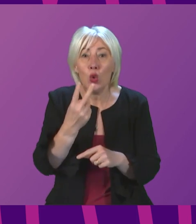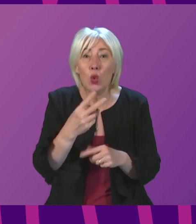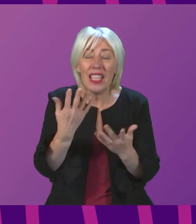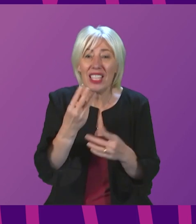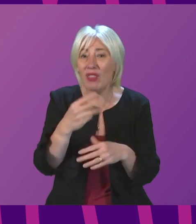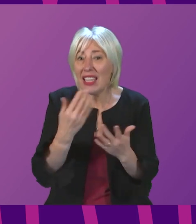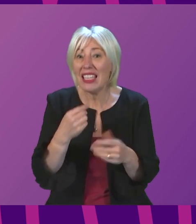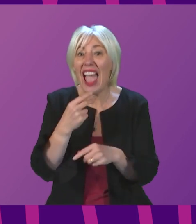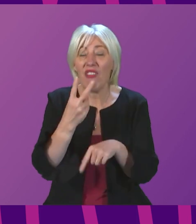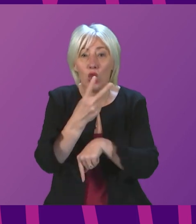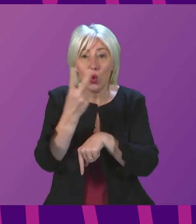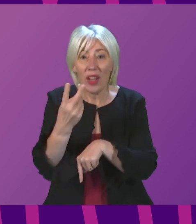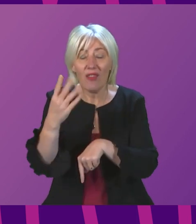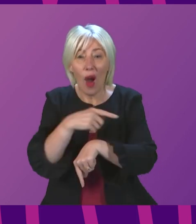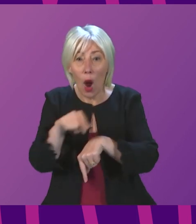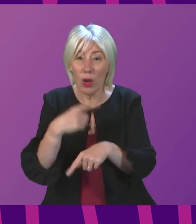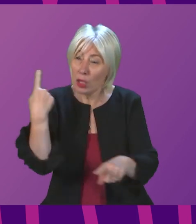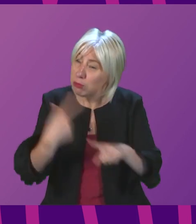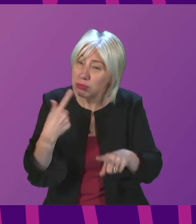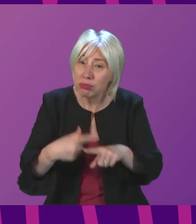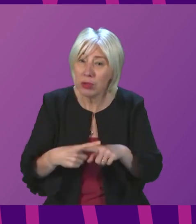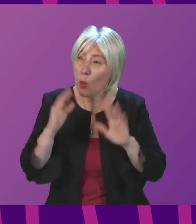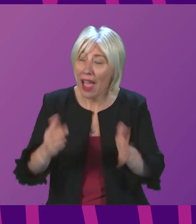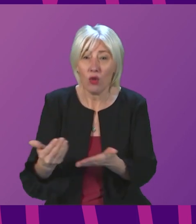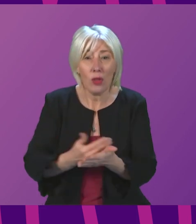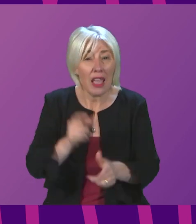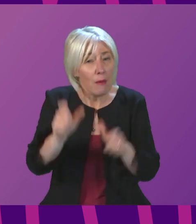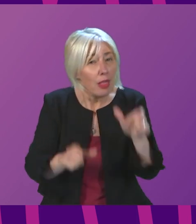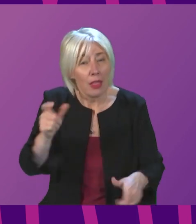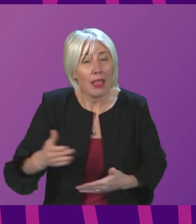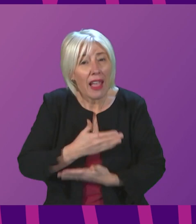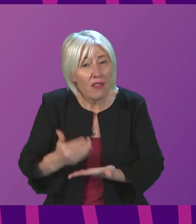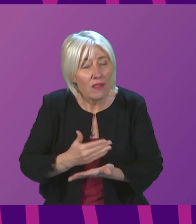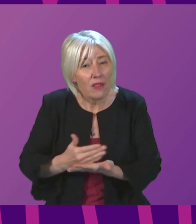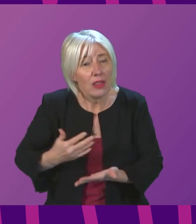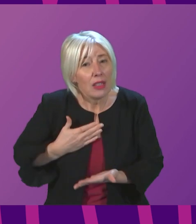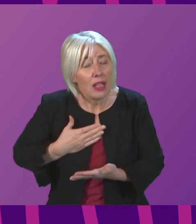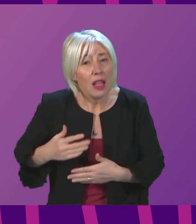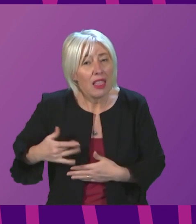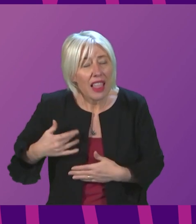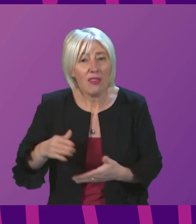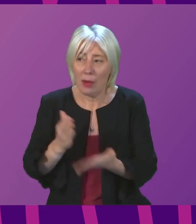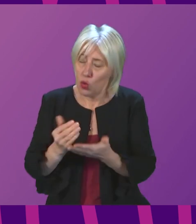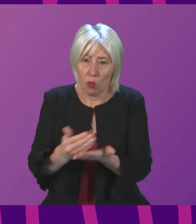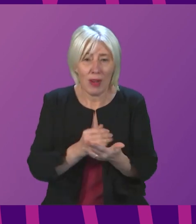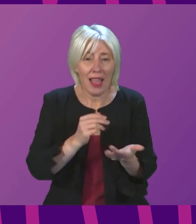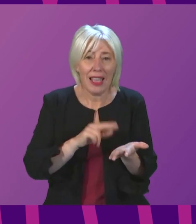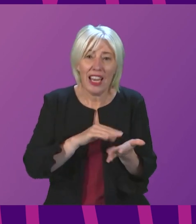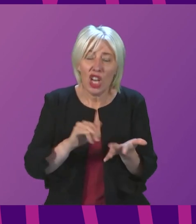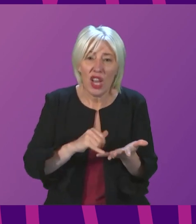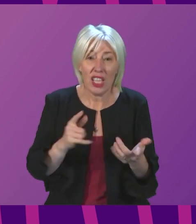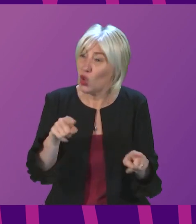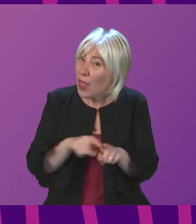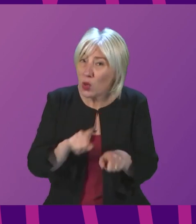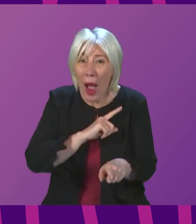Every 24 hours matters in terms of saving people's lives and protecting the health service. So that is why we are going